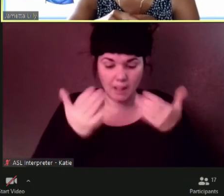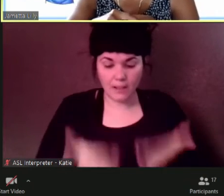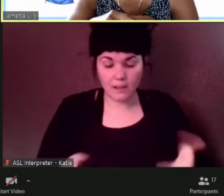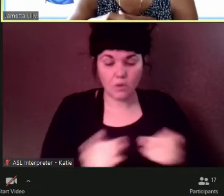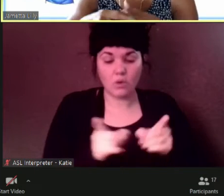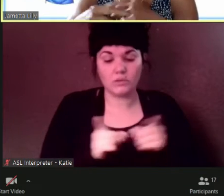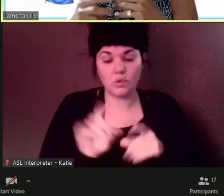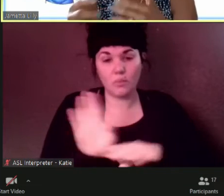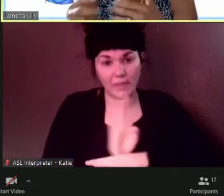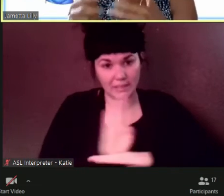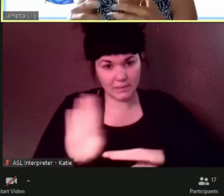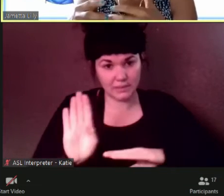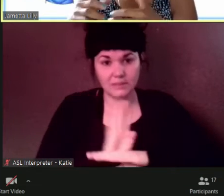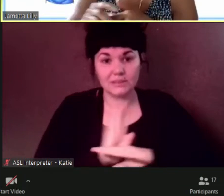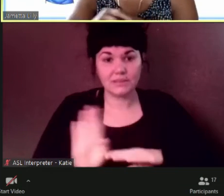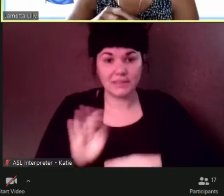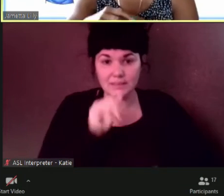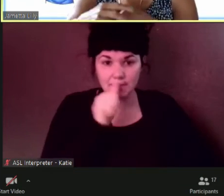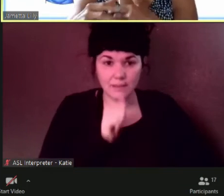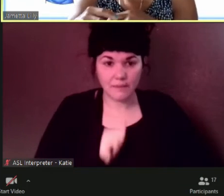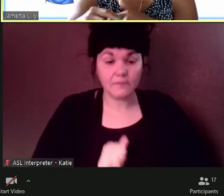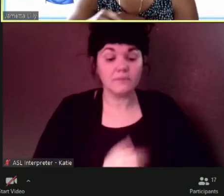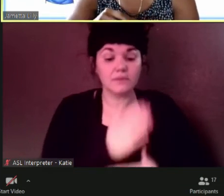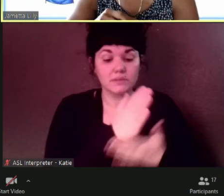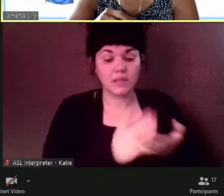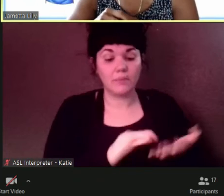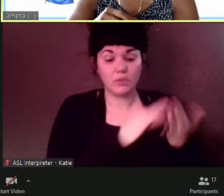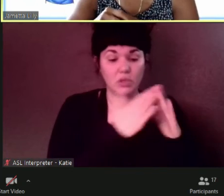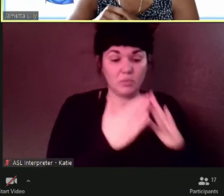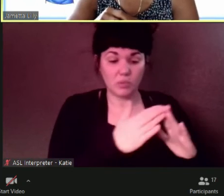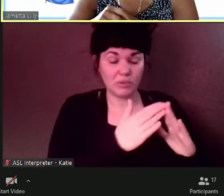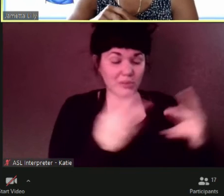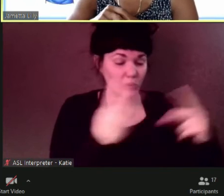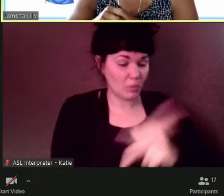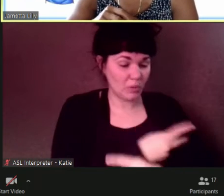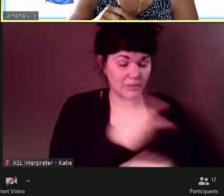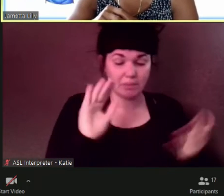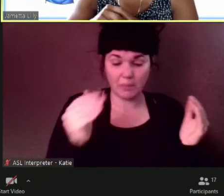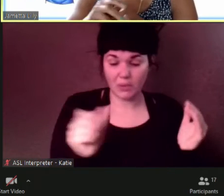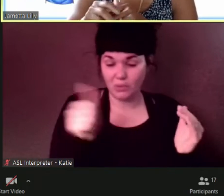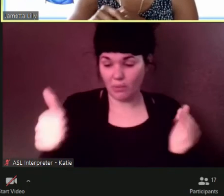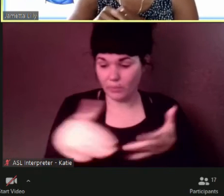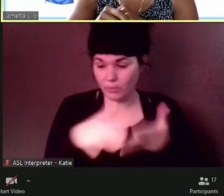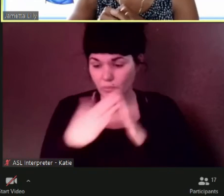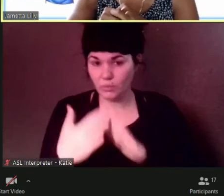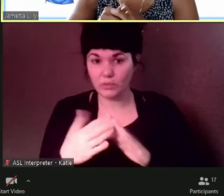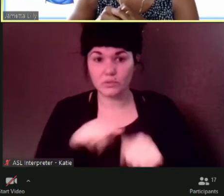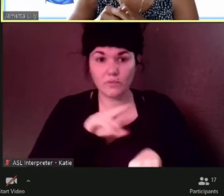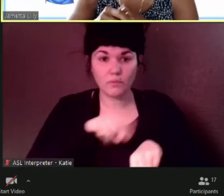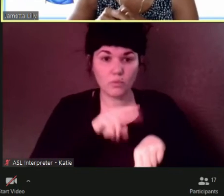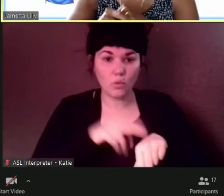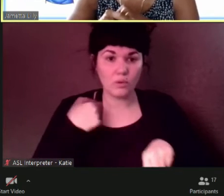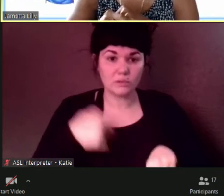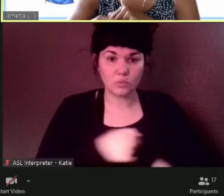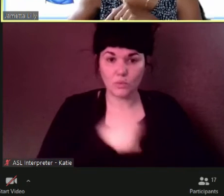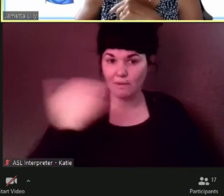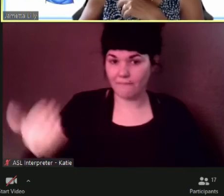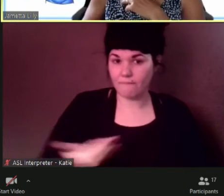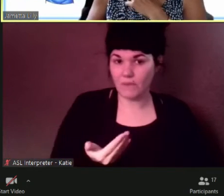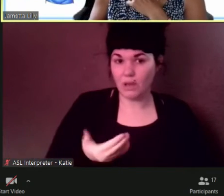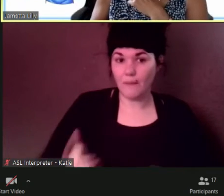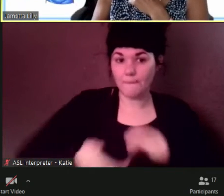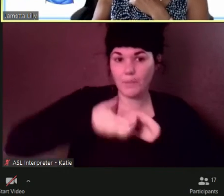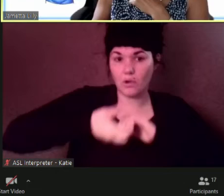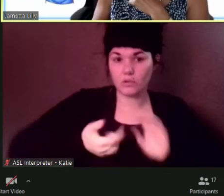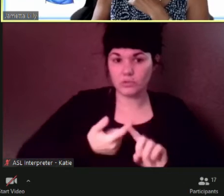unfortunately some communities more than others so of course uh we want to be able to bring on partners from the city of detroit who have